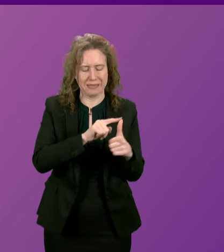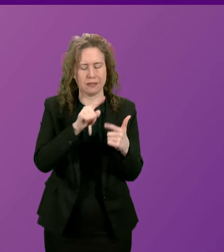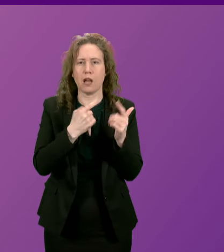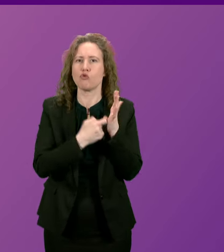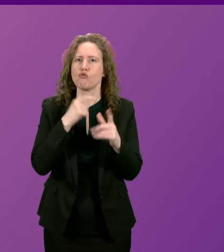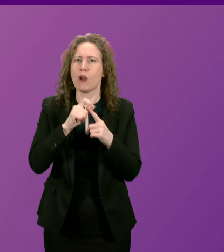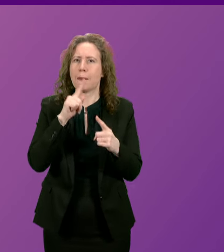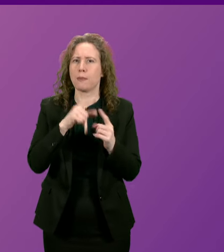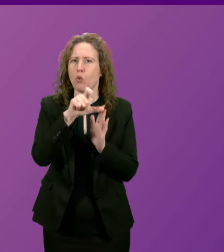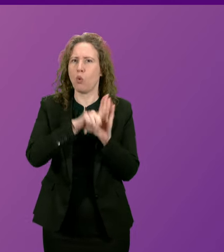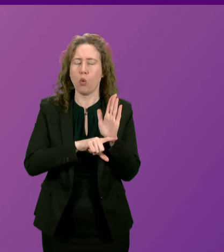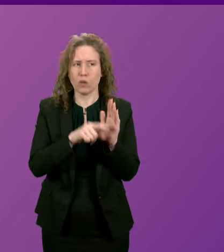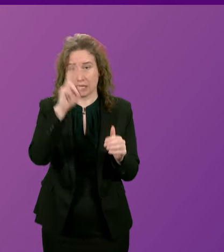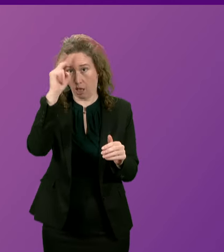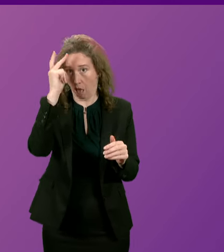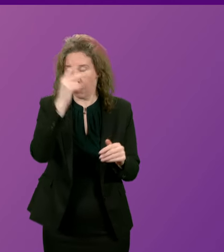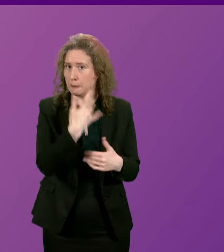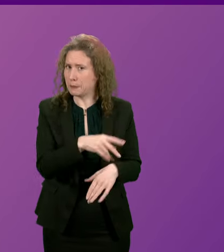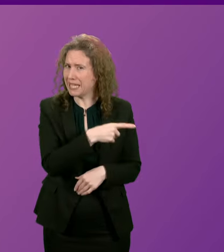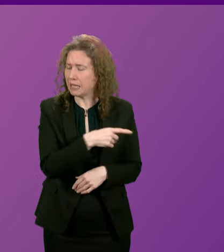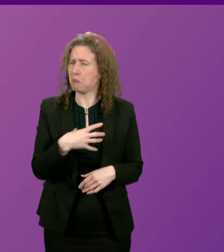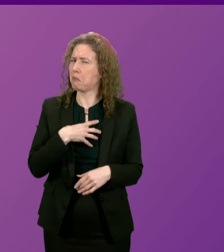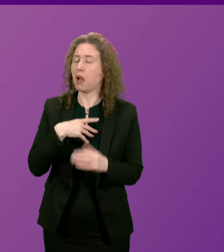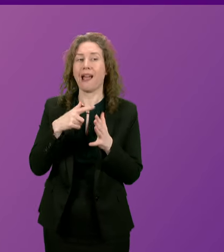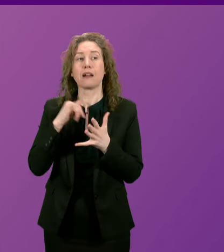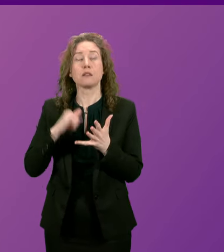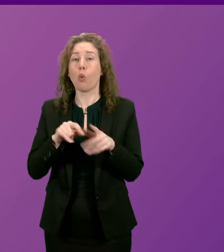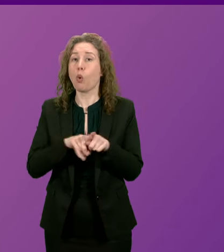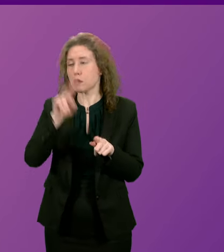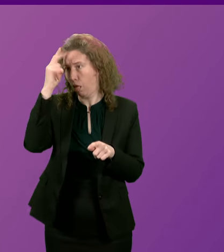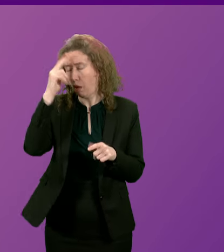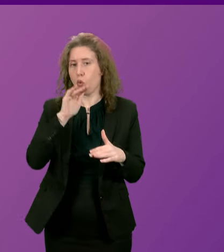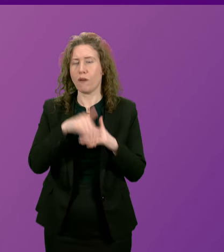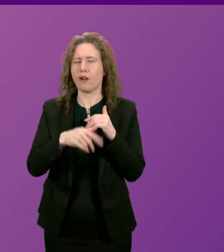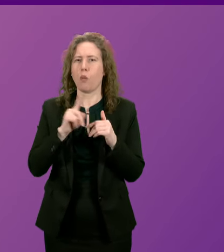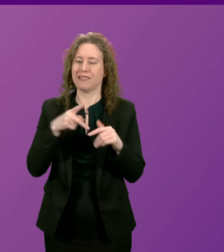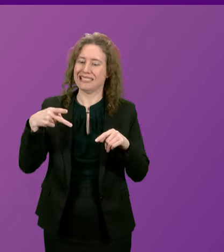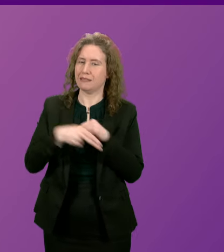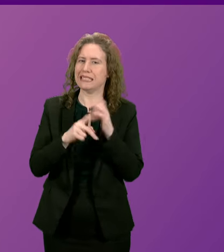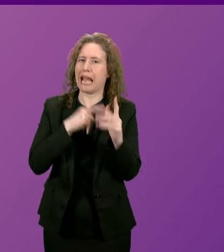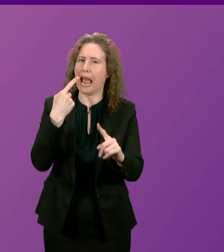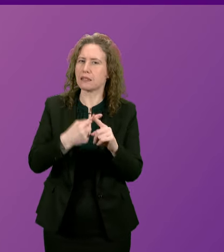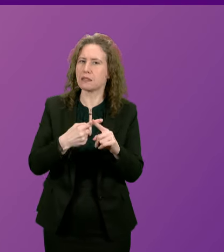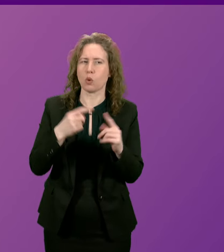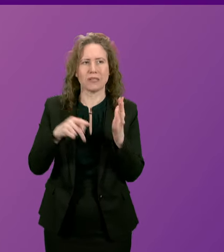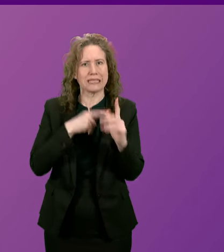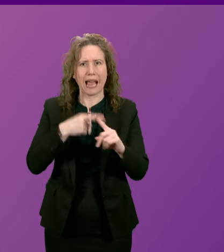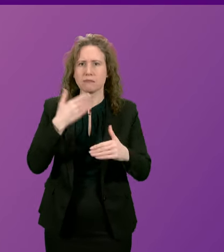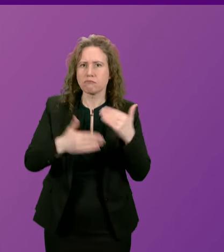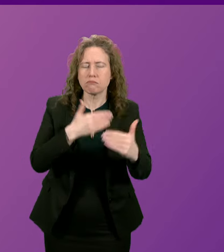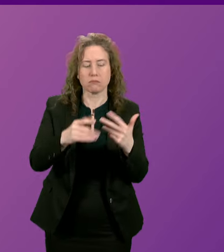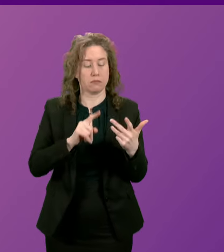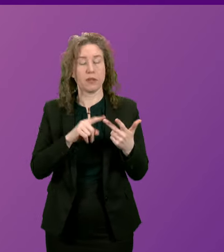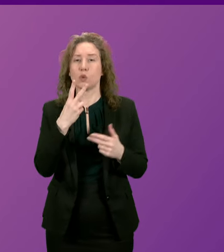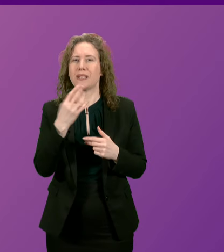has U-turned on bankers' bonuses. Anna Sauer has U-turned on progressive taxation. He's U-turned on the 28